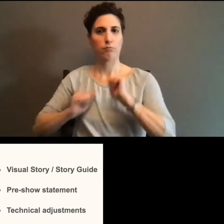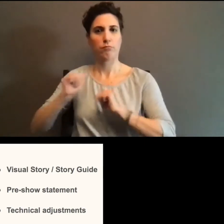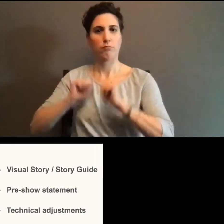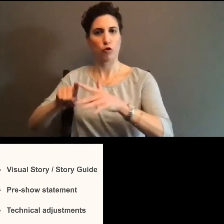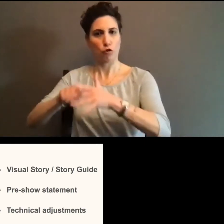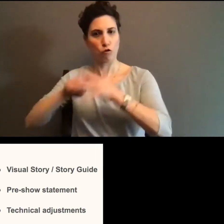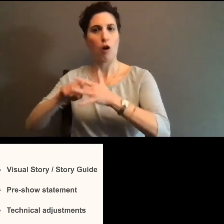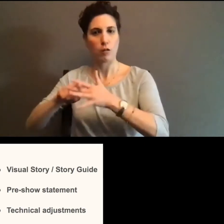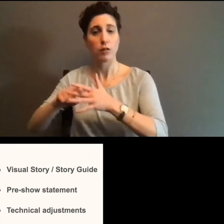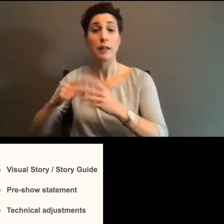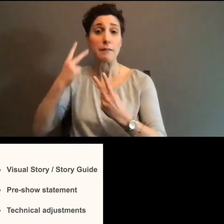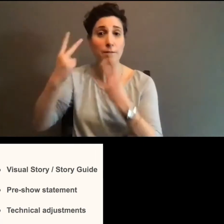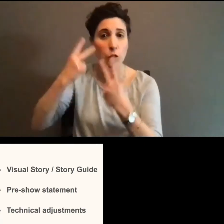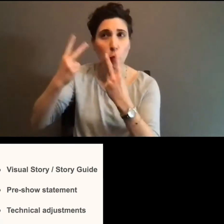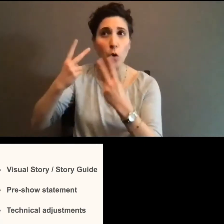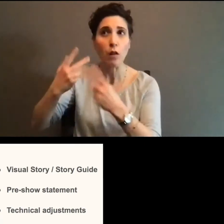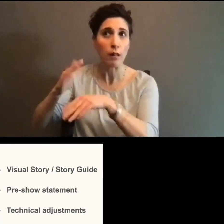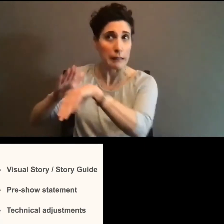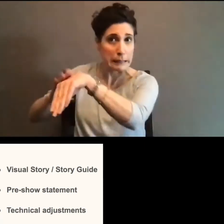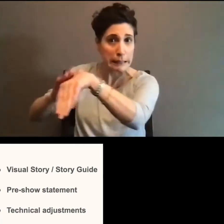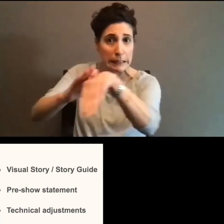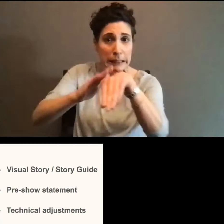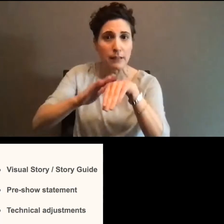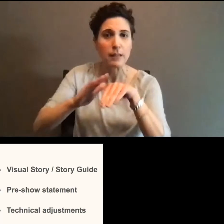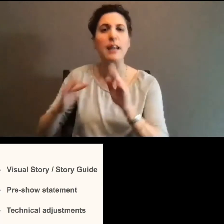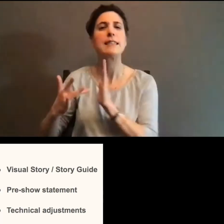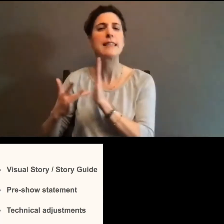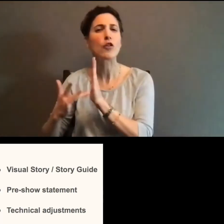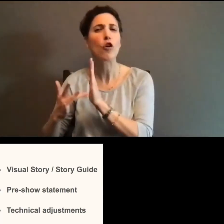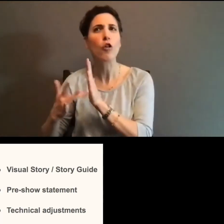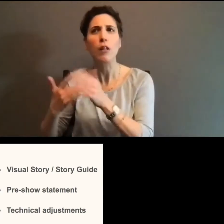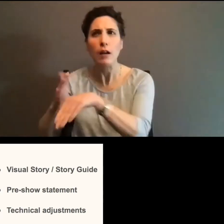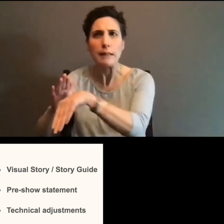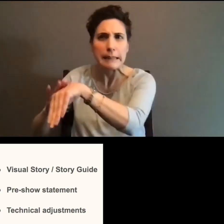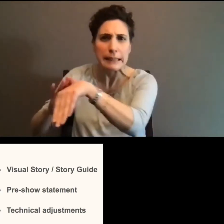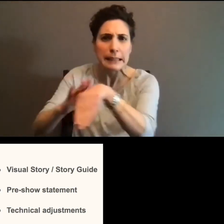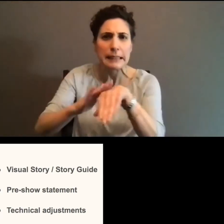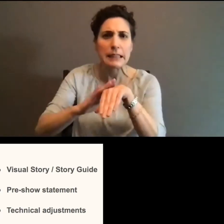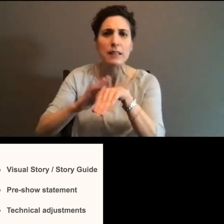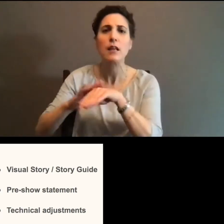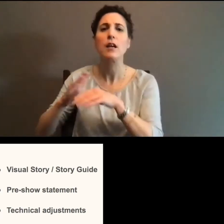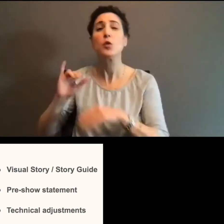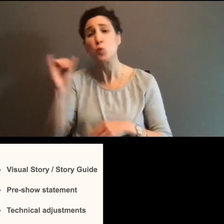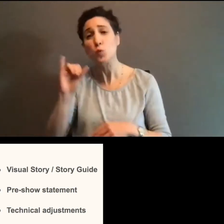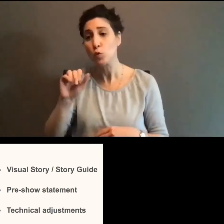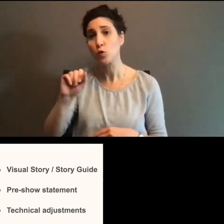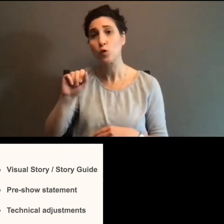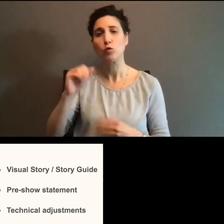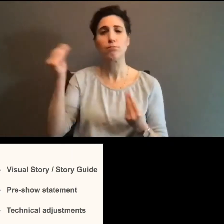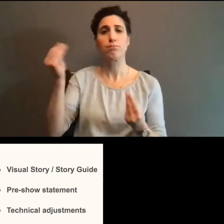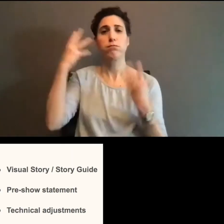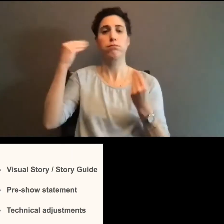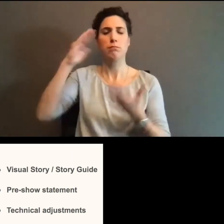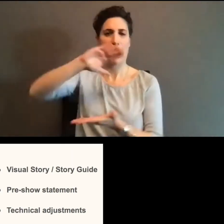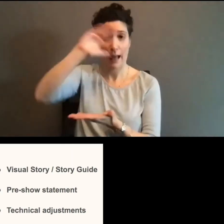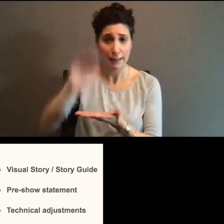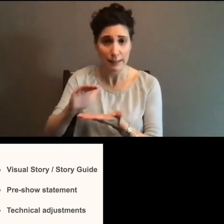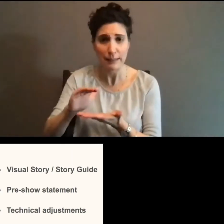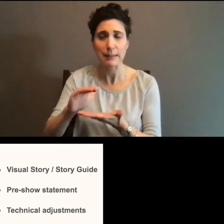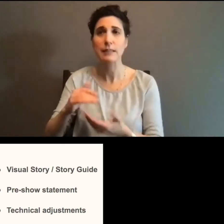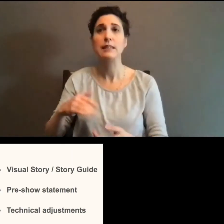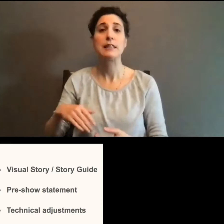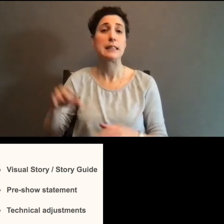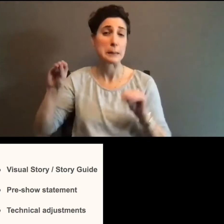as this technical adjustments, which again, are the dim lights, less strobing, quieter speakers, um, clear